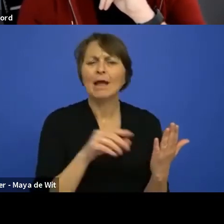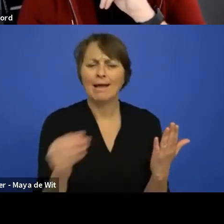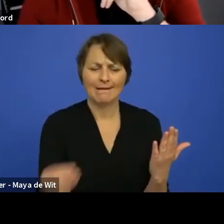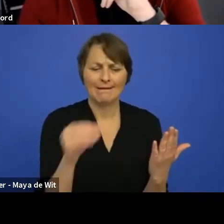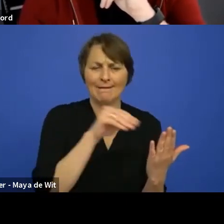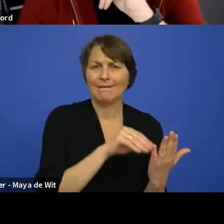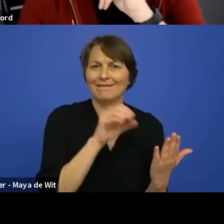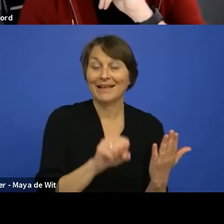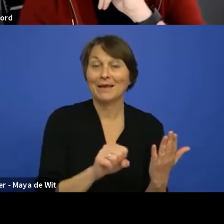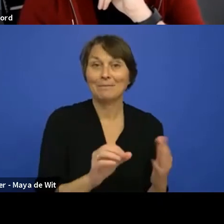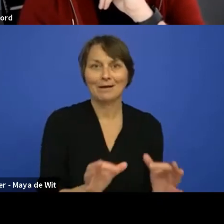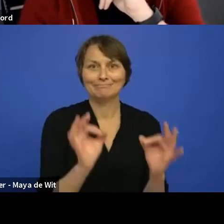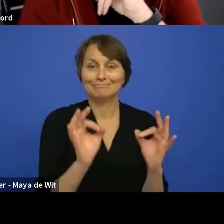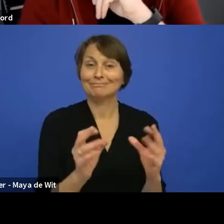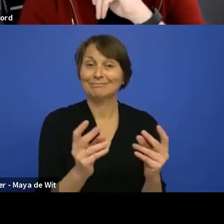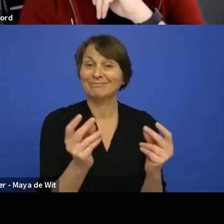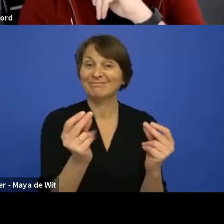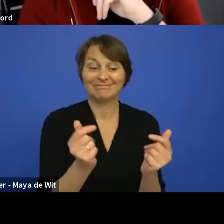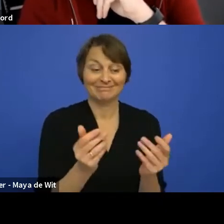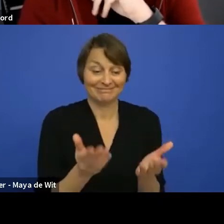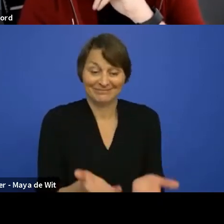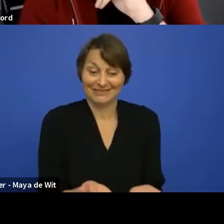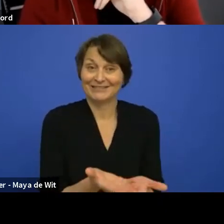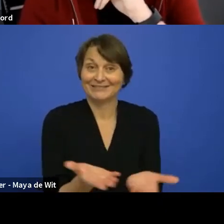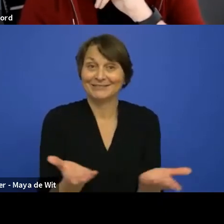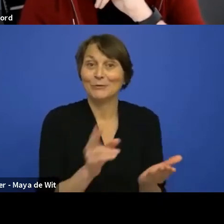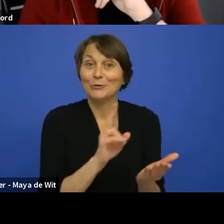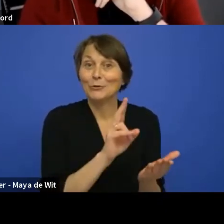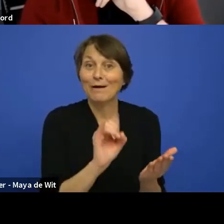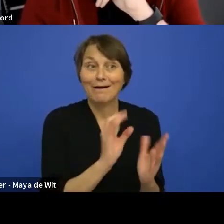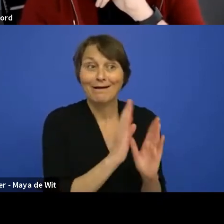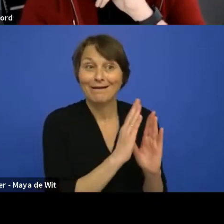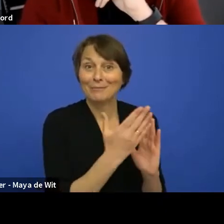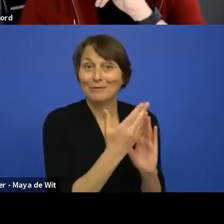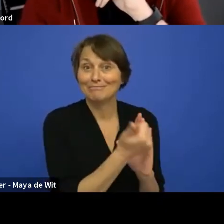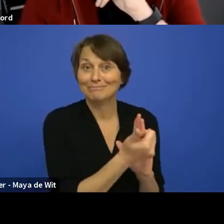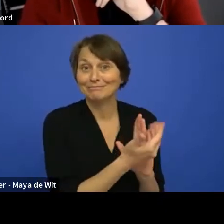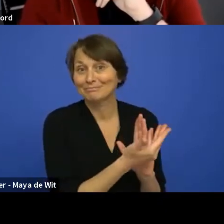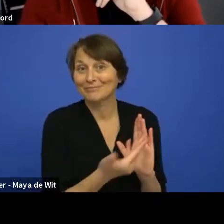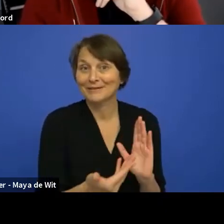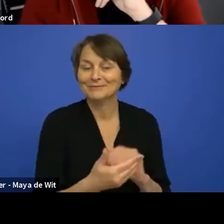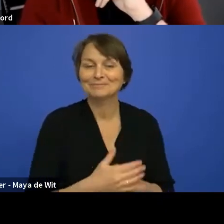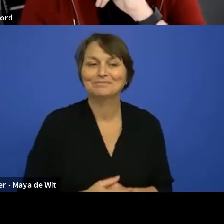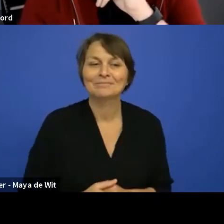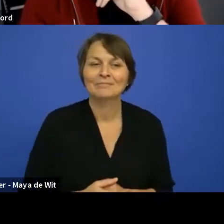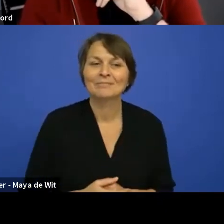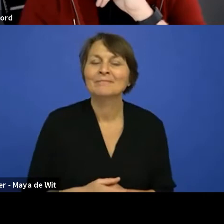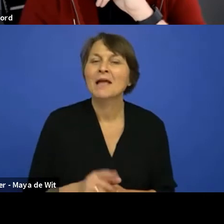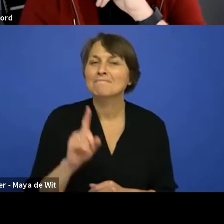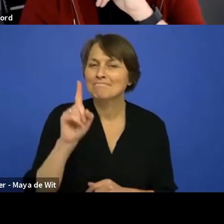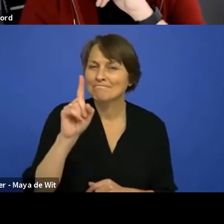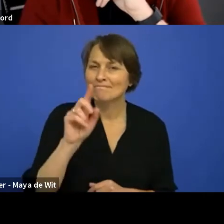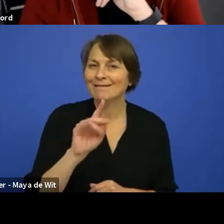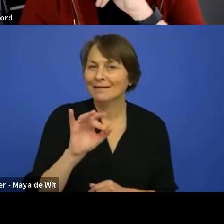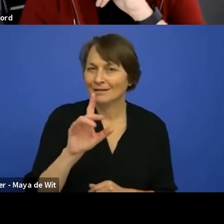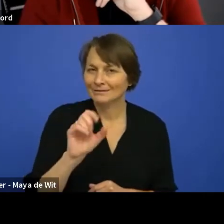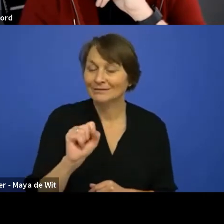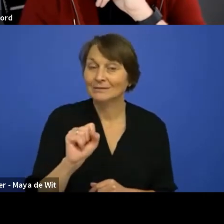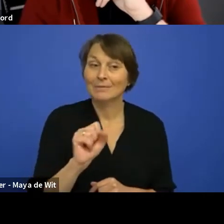with the URL. Yeah. Maybe also have to mention that the URL library right now